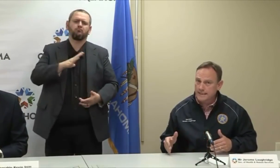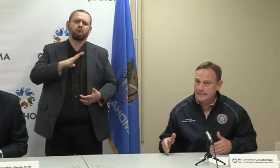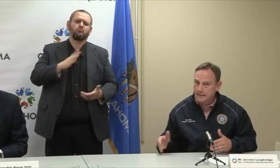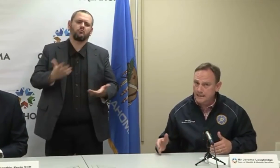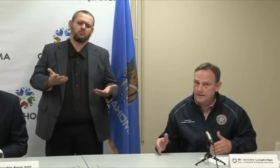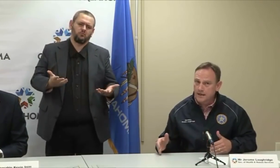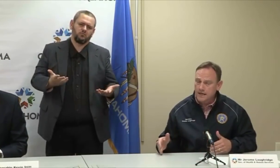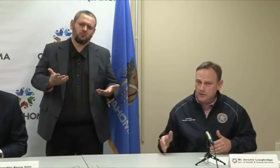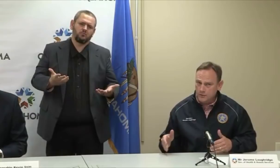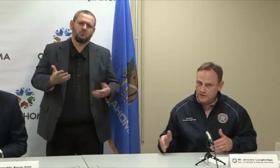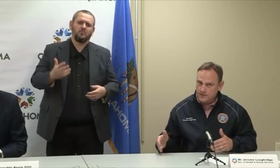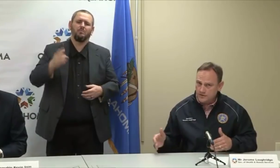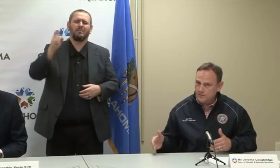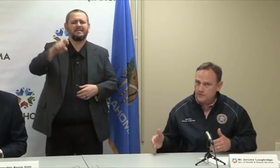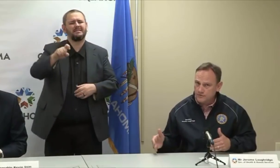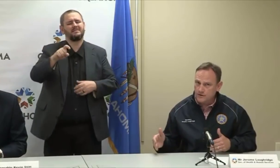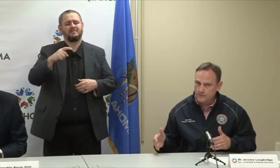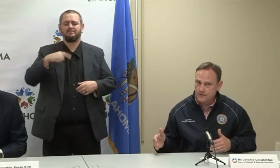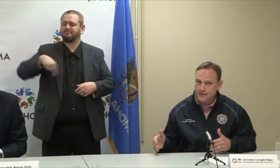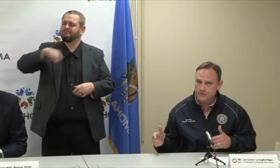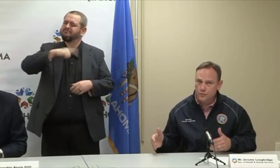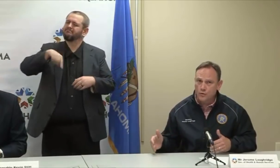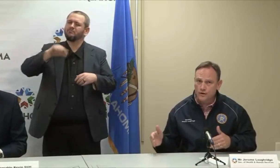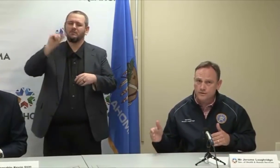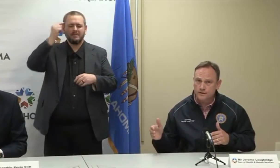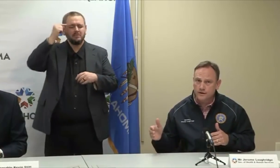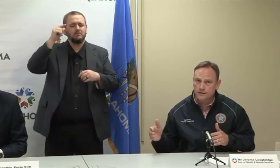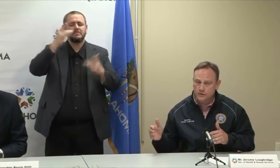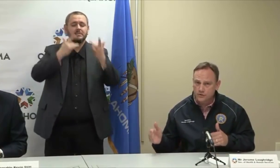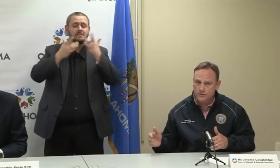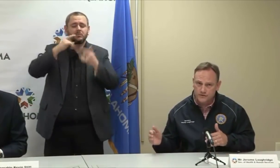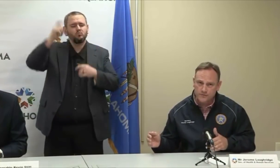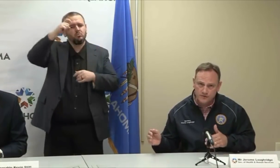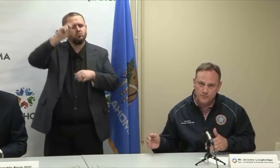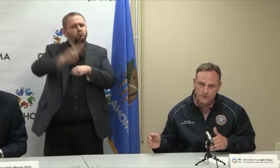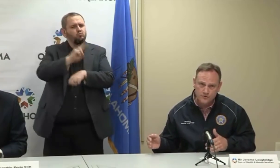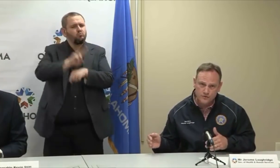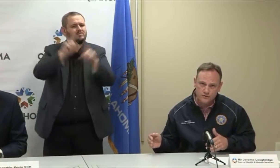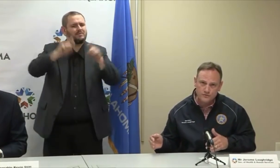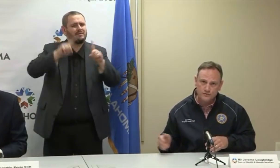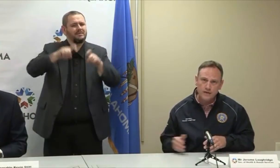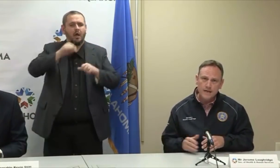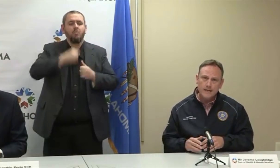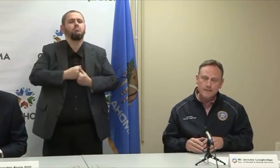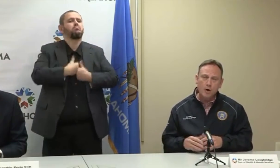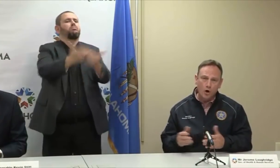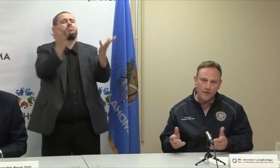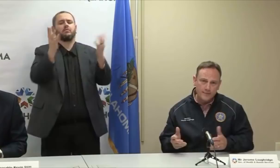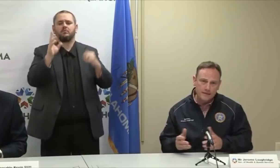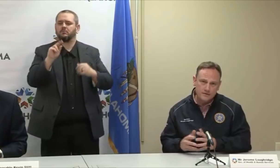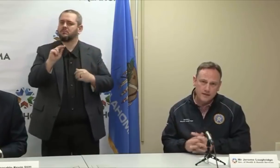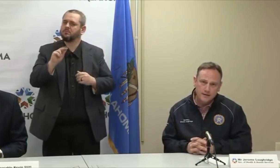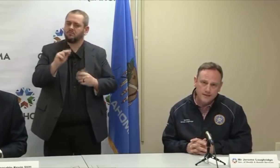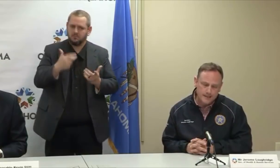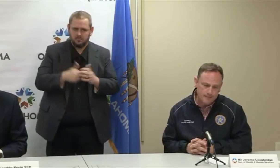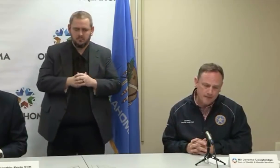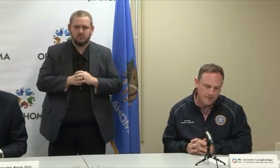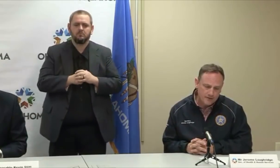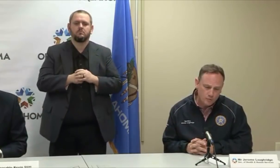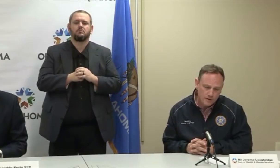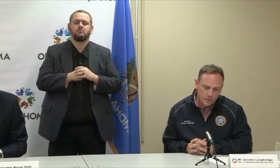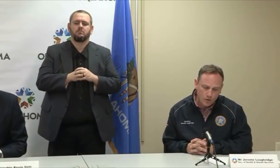are really in need and who exhibit the symptoms of the type that warrant the use of some of these precious resources. All that being said,